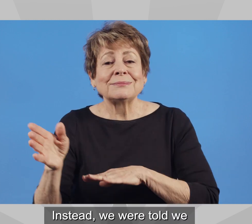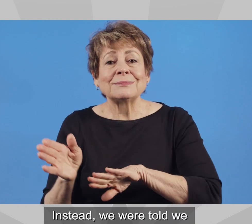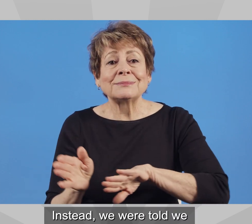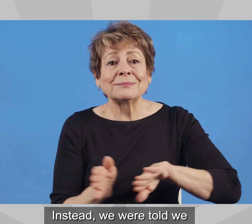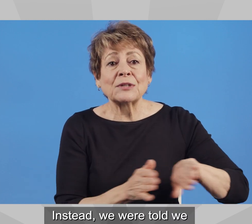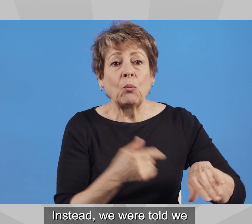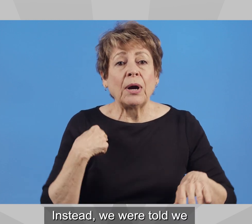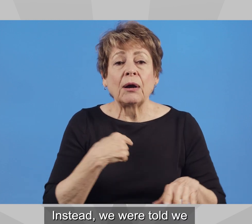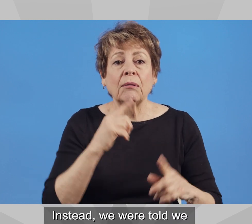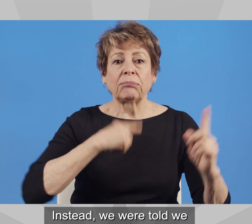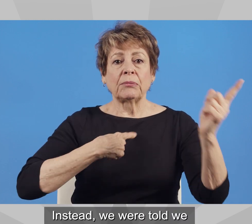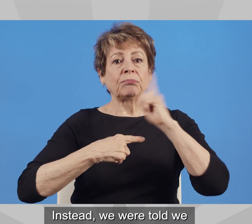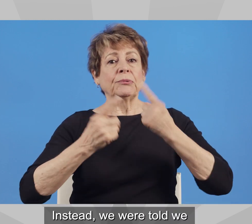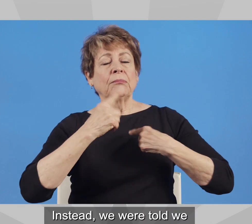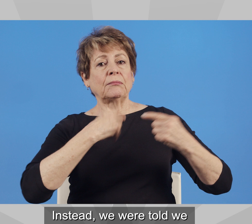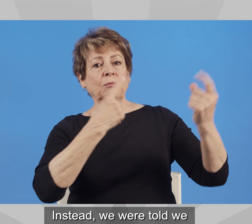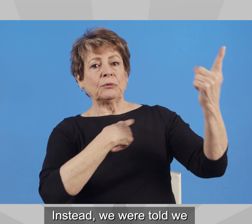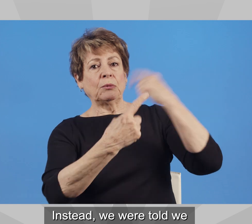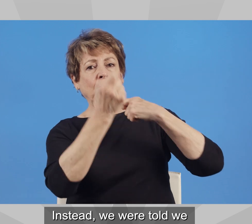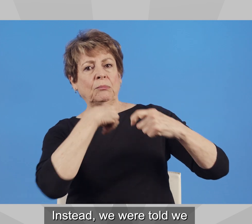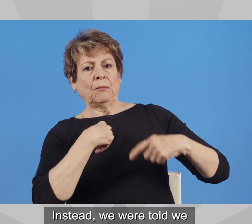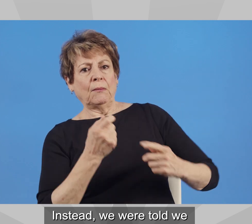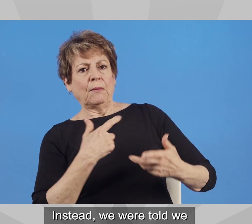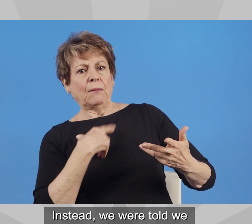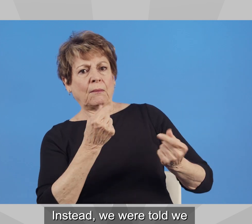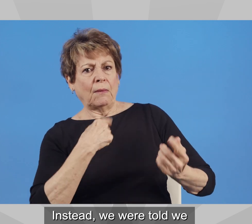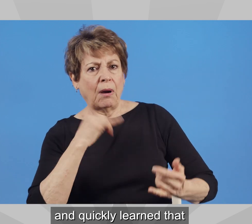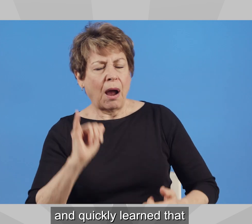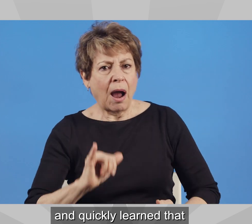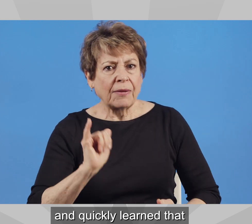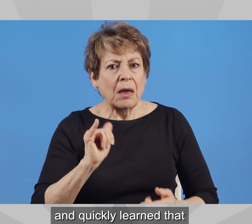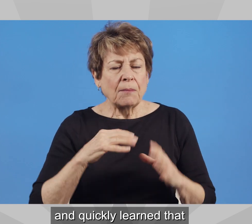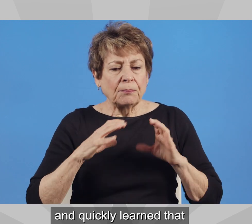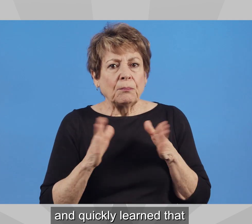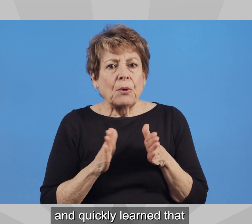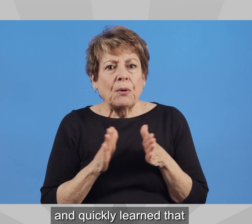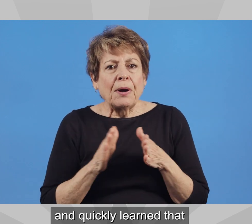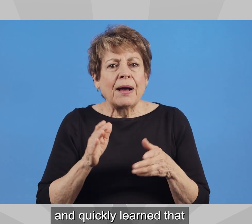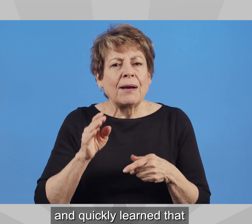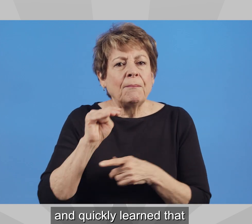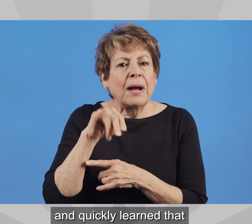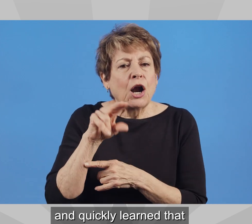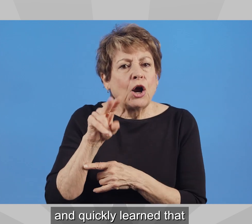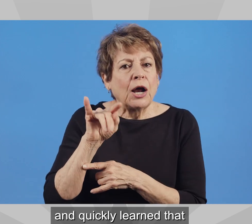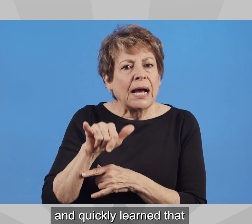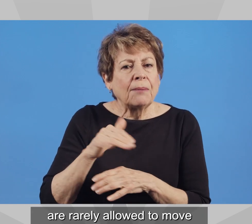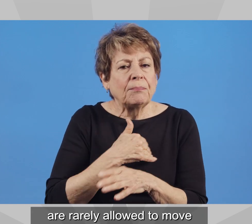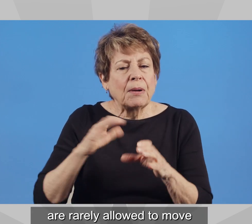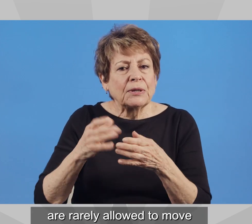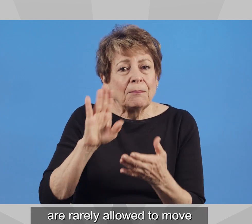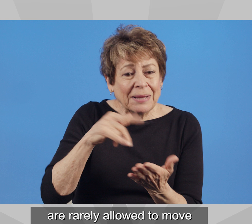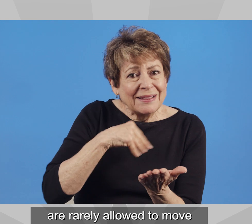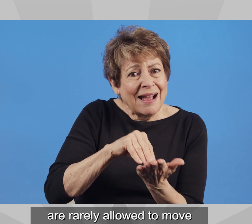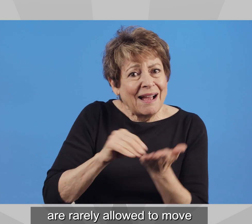Instead, we were told we asked too many questions and quickly learned that minority members' bills